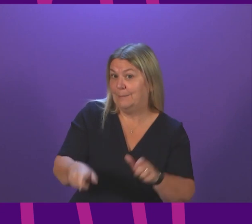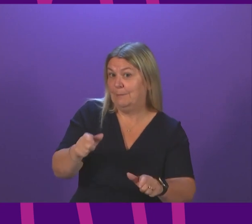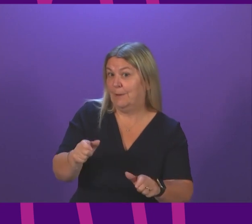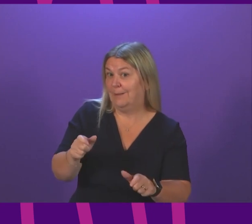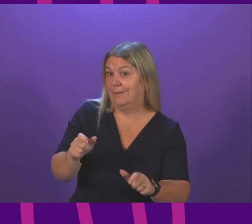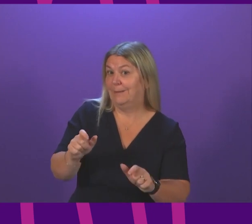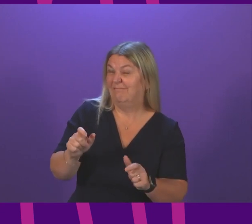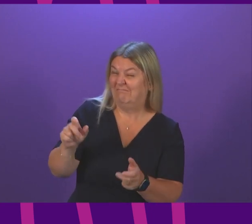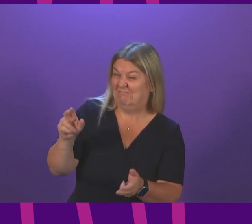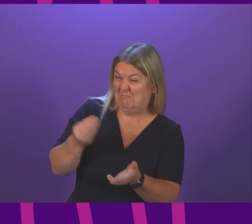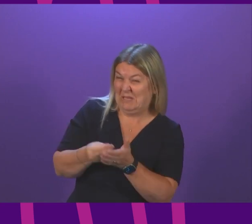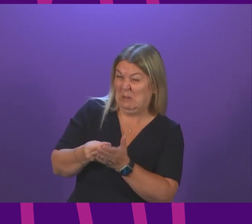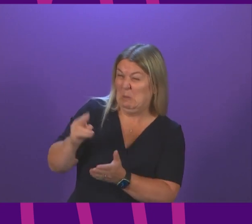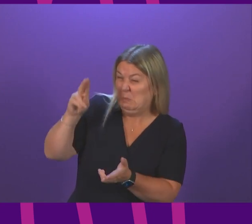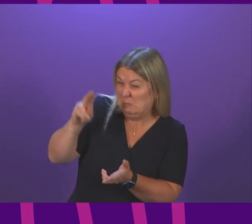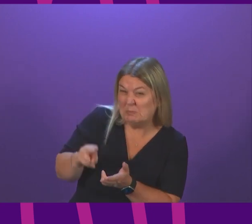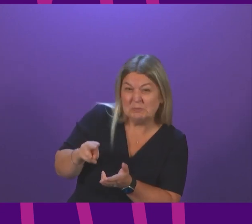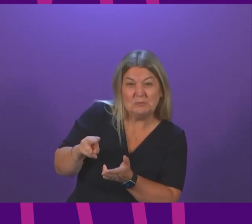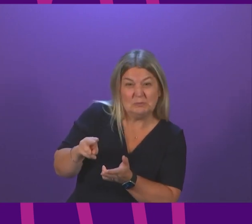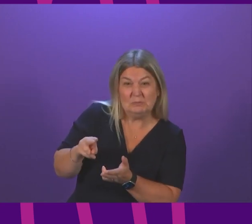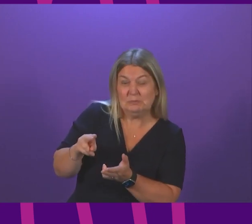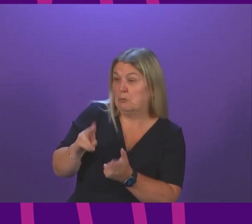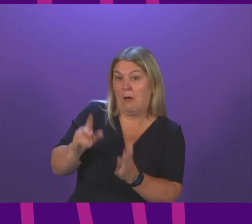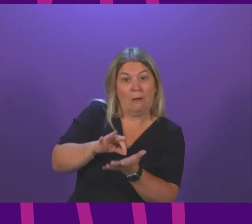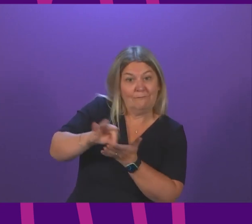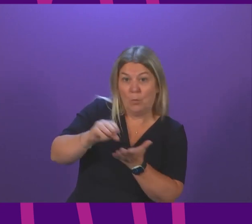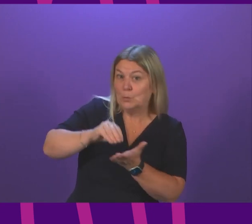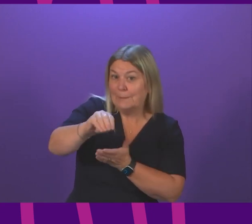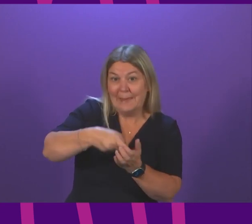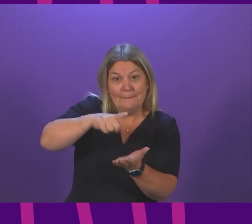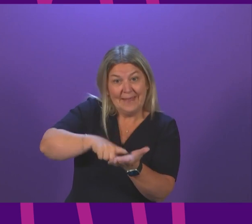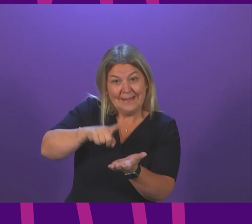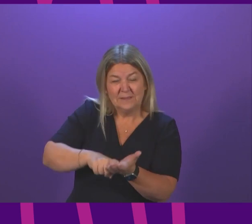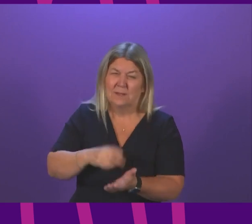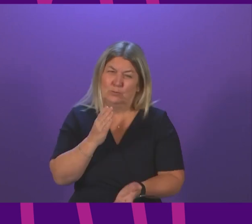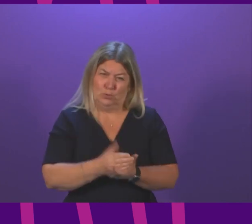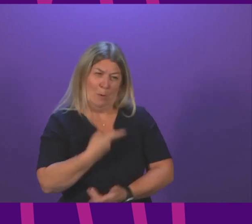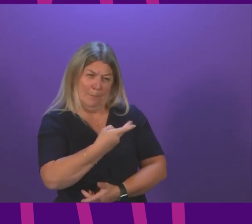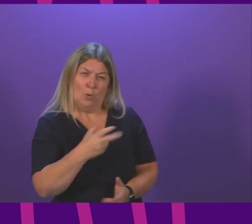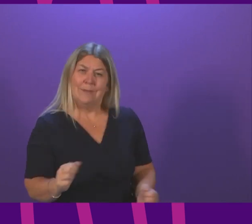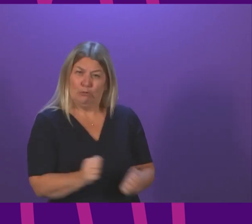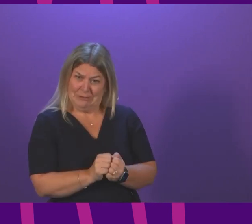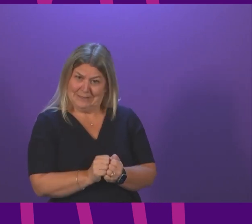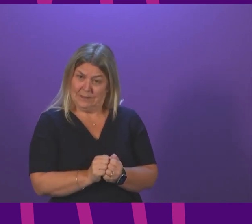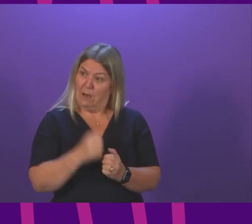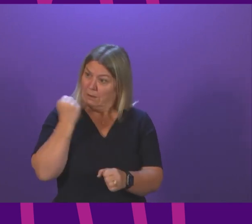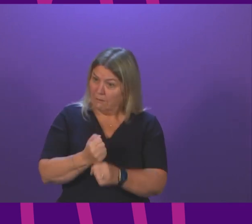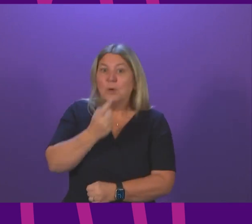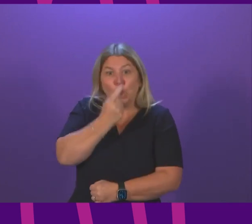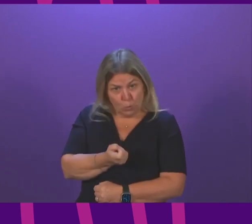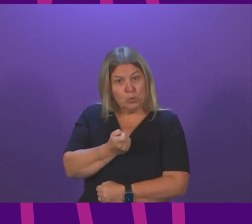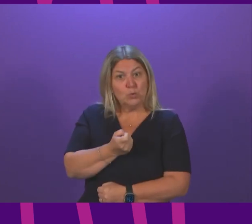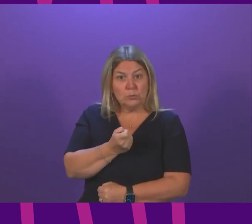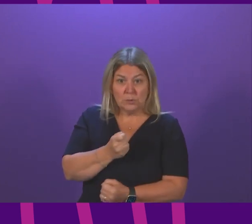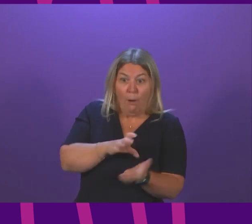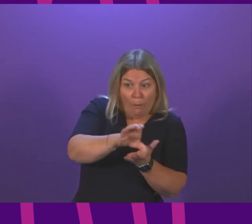poverty. And I would say this, I think we can hopefully agree between us that if this government had the wherewithal to do that we would do that because